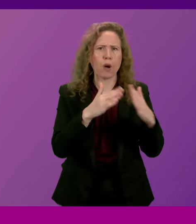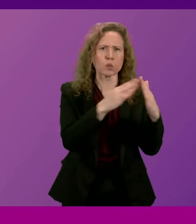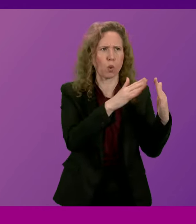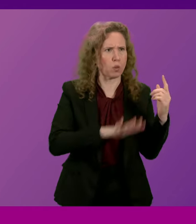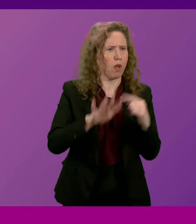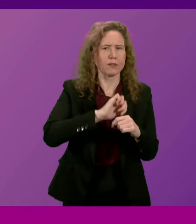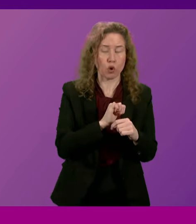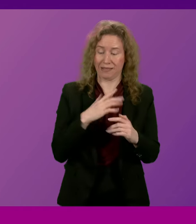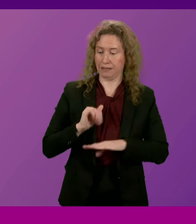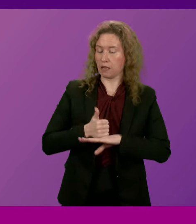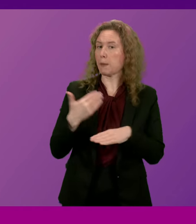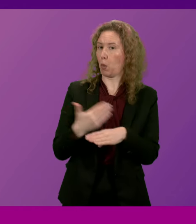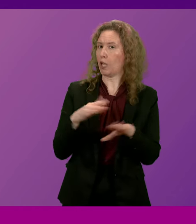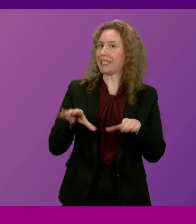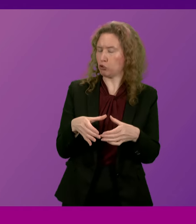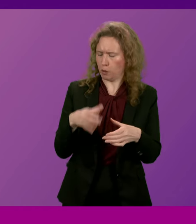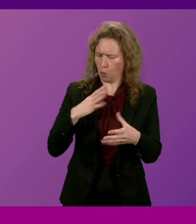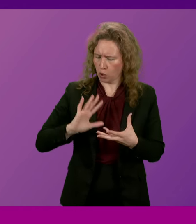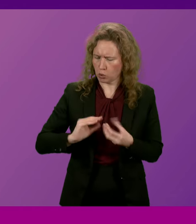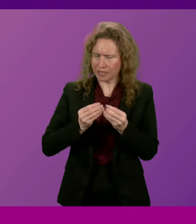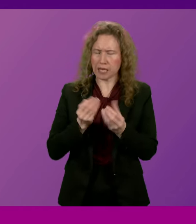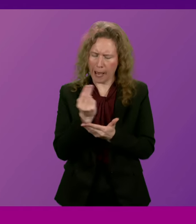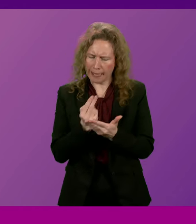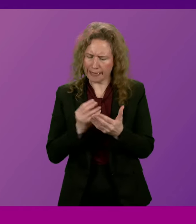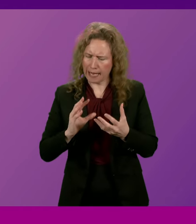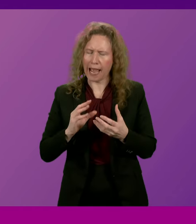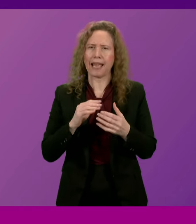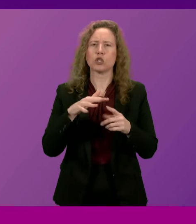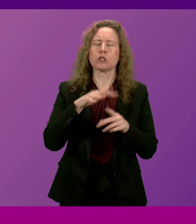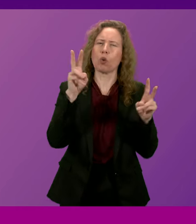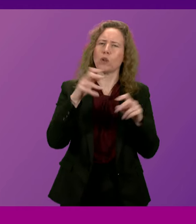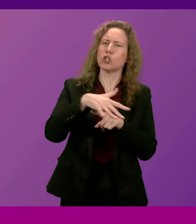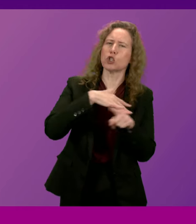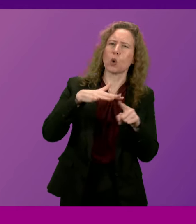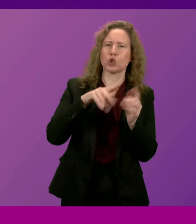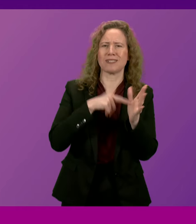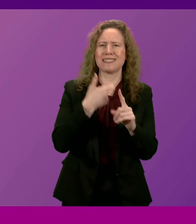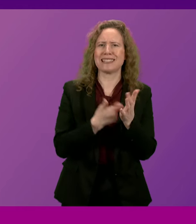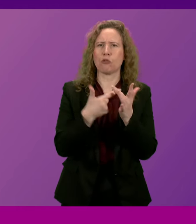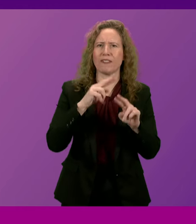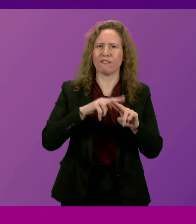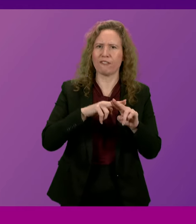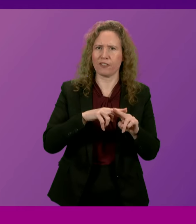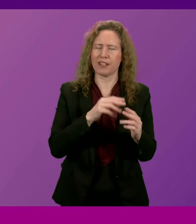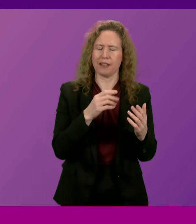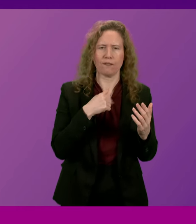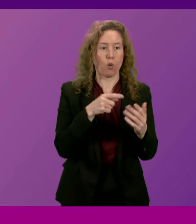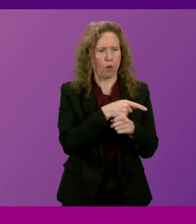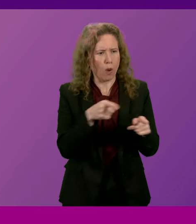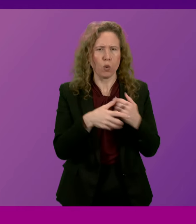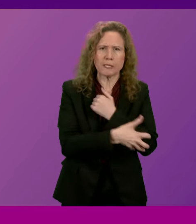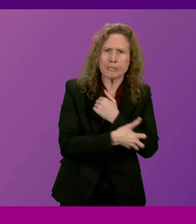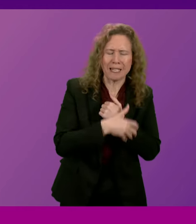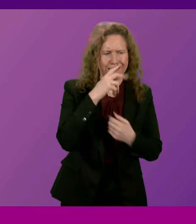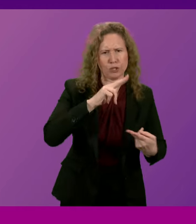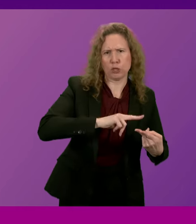establishing a working group to co-design a social tariff mechanism that would secure cross-sector support and demonstrate the viability